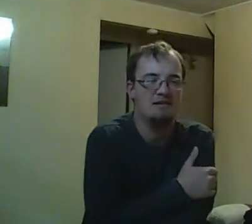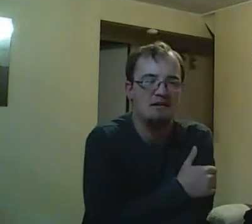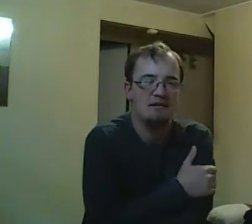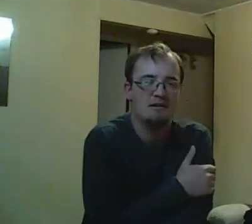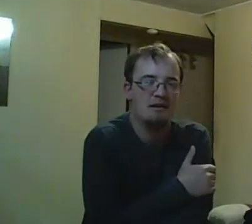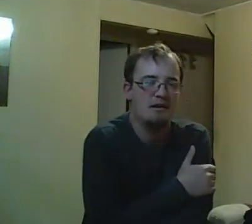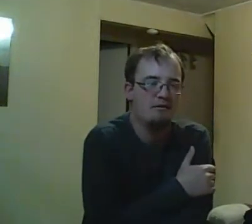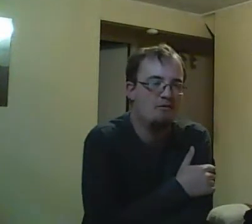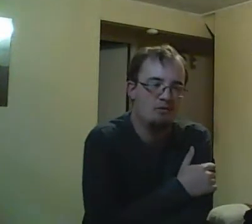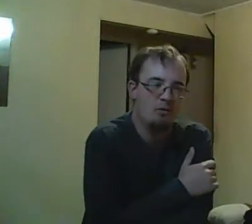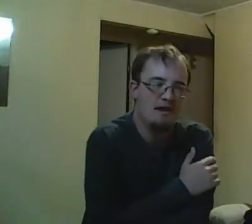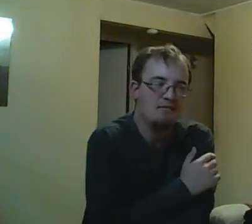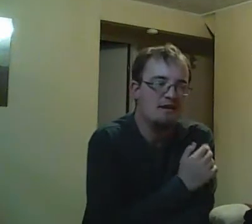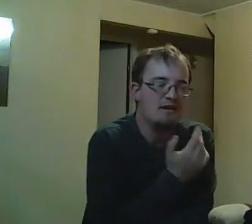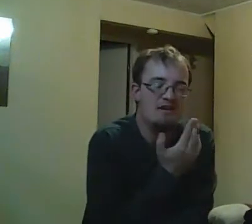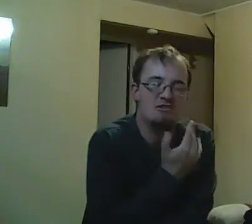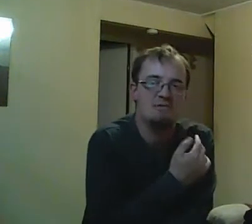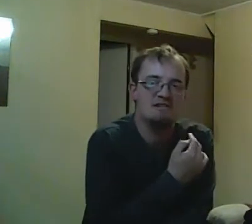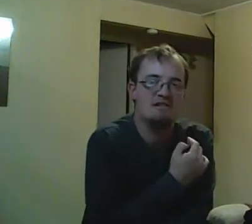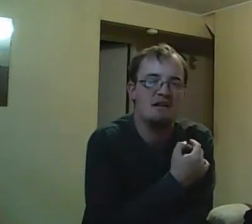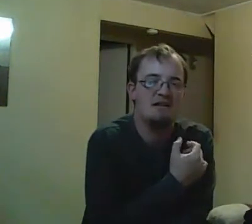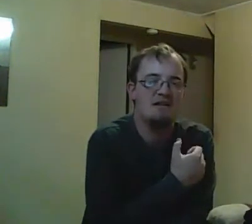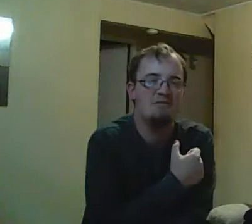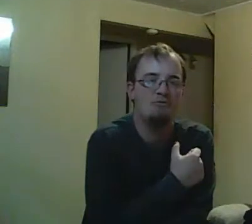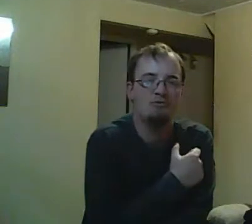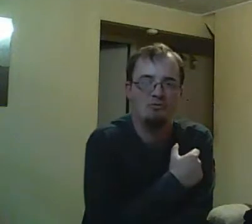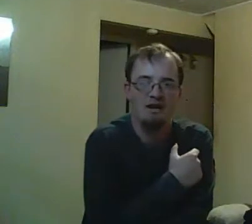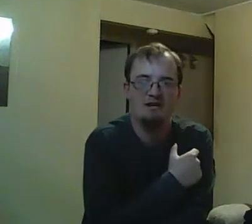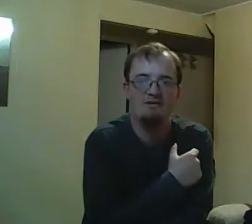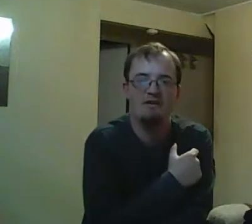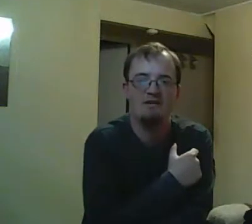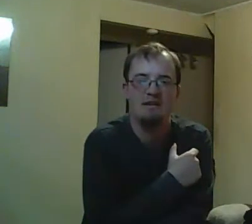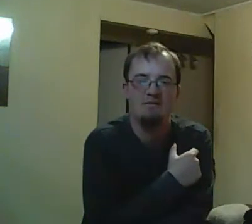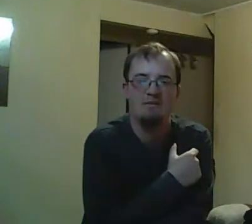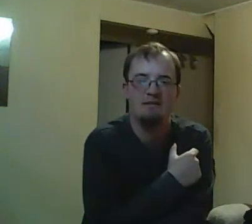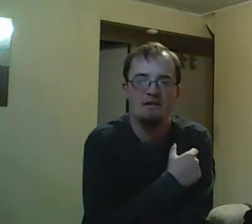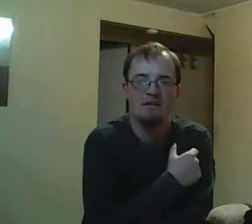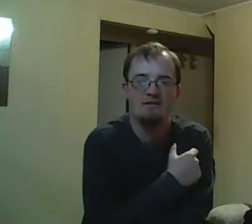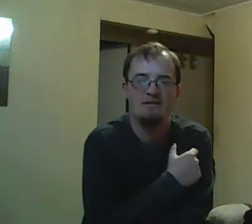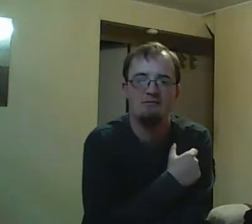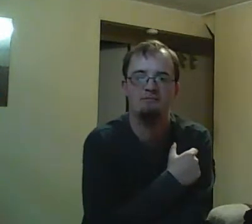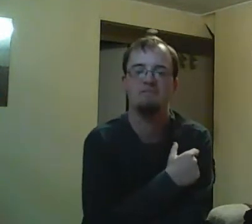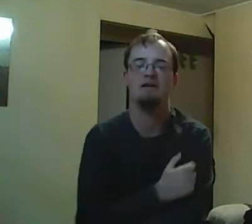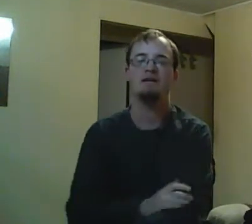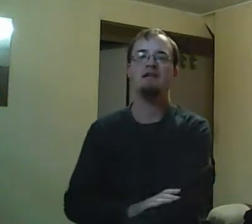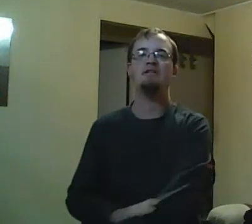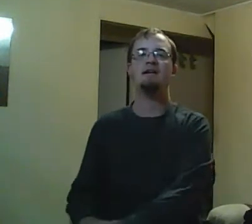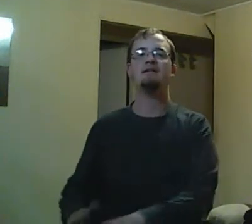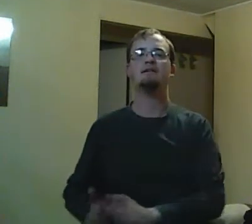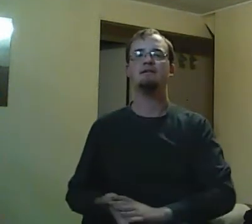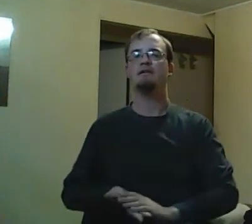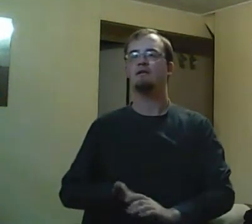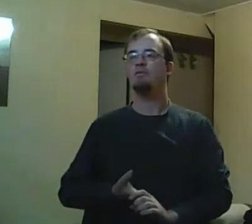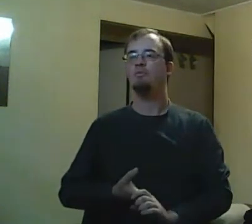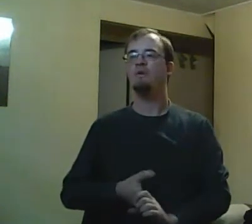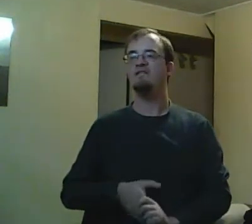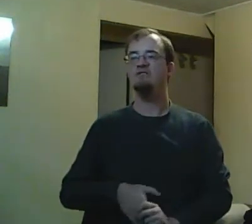were bullshit for, saying bullshit because, you know, they sent him to Toronto. But it was because of how he deafened that boy, Tyler.